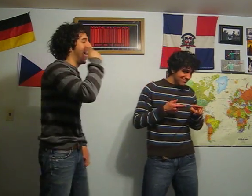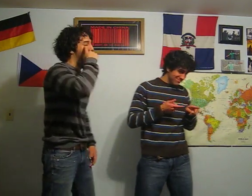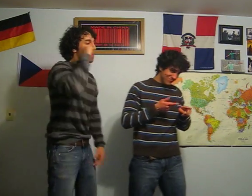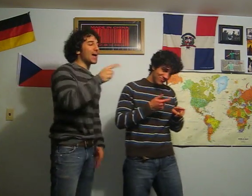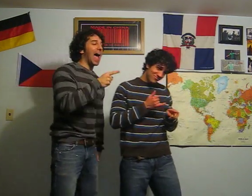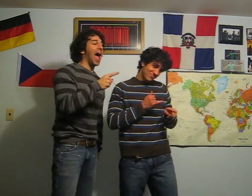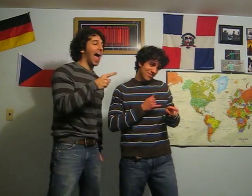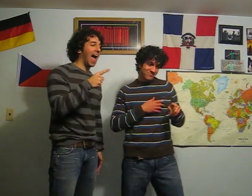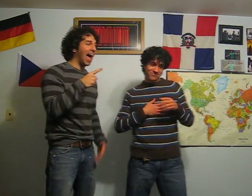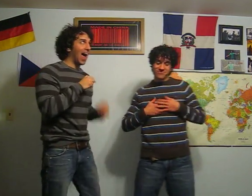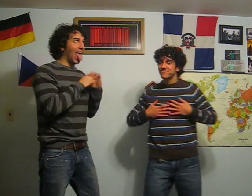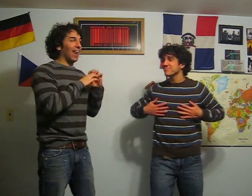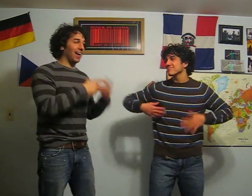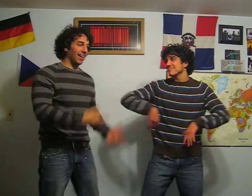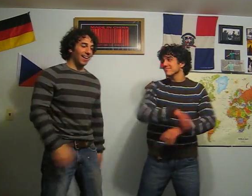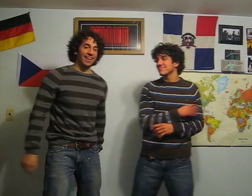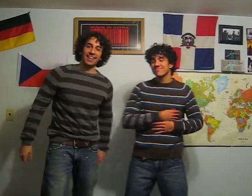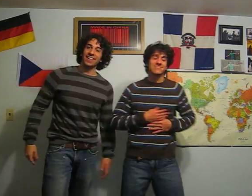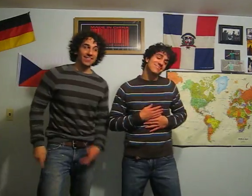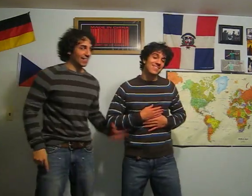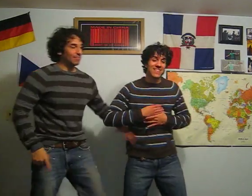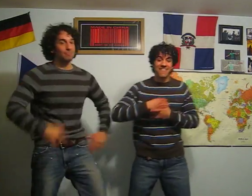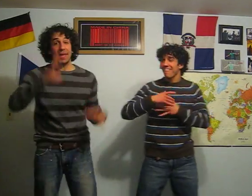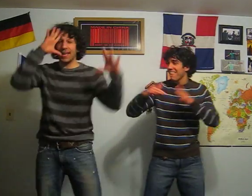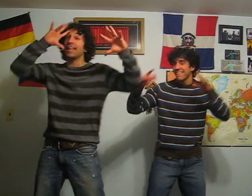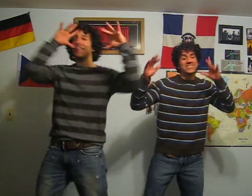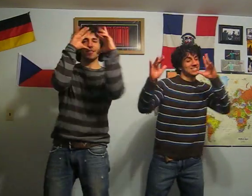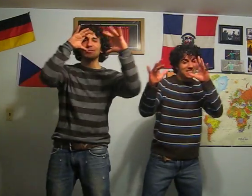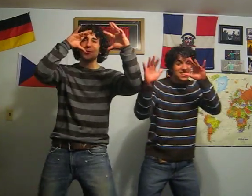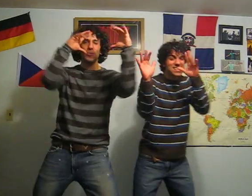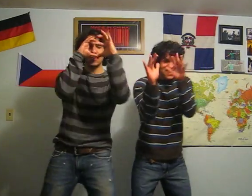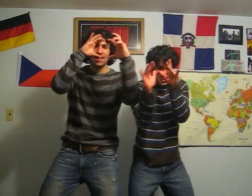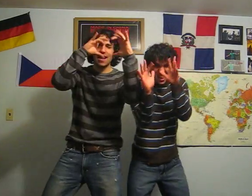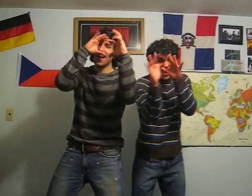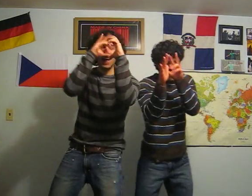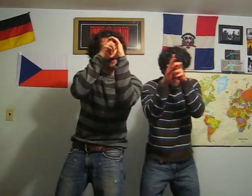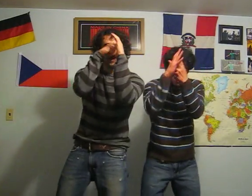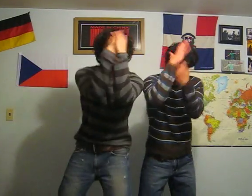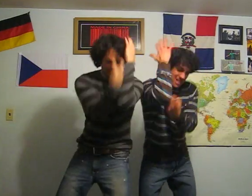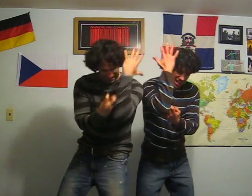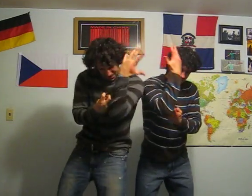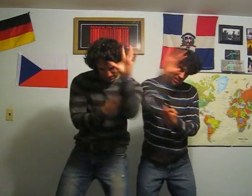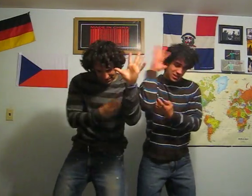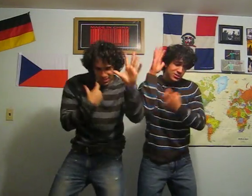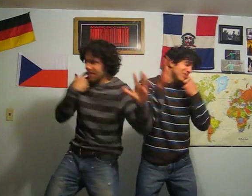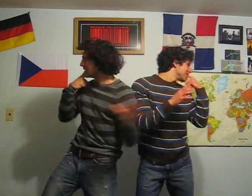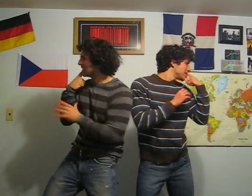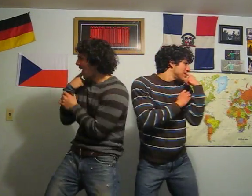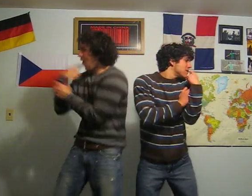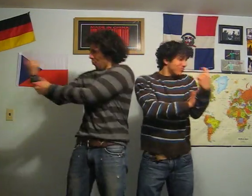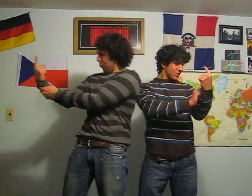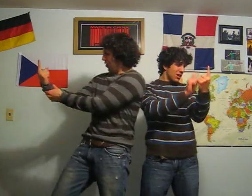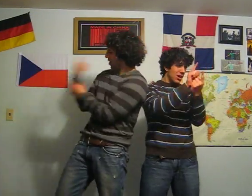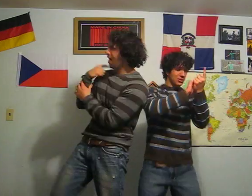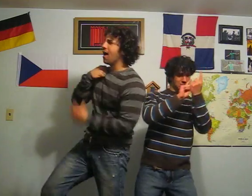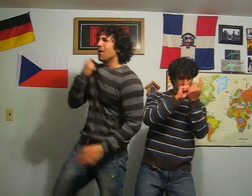I'm slipping into the lava And I'm drinking from